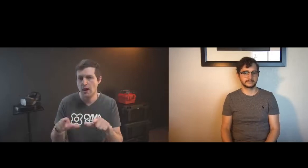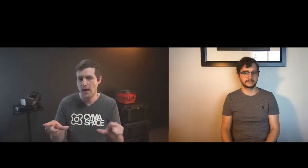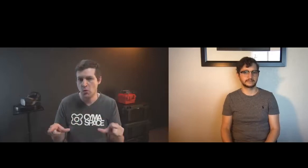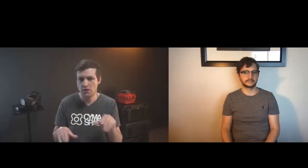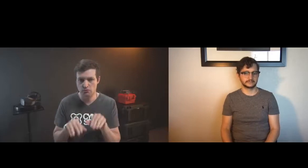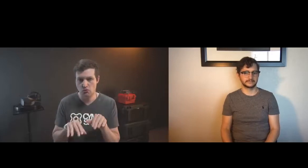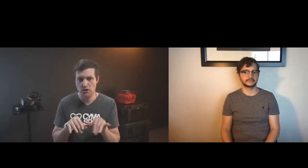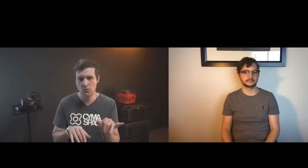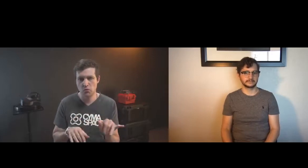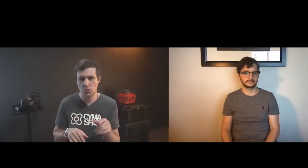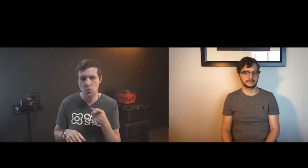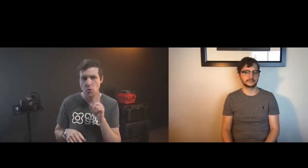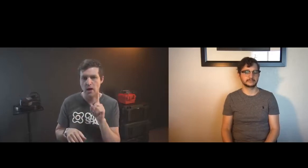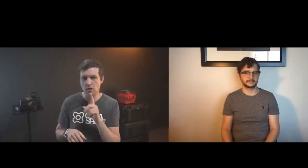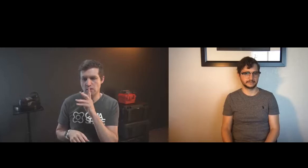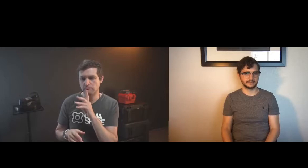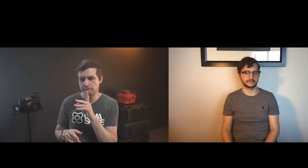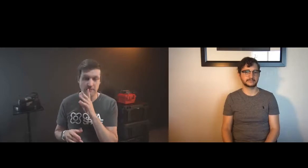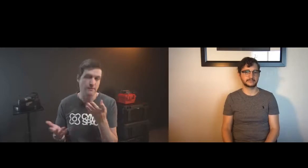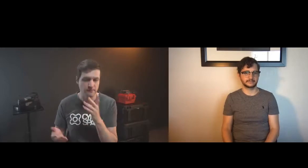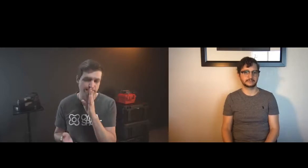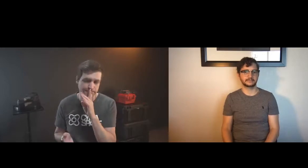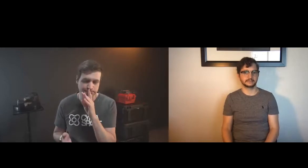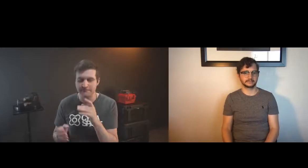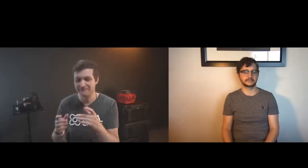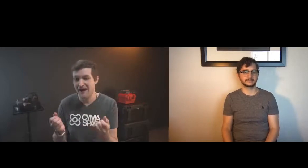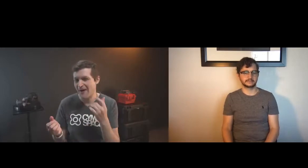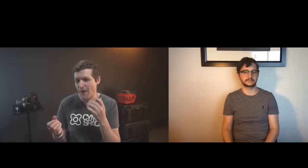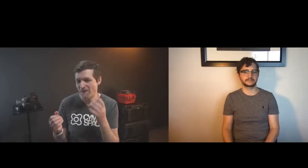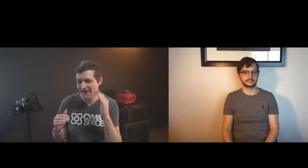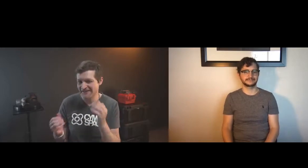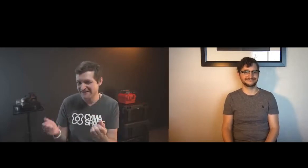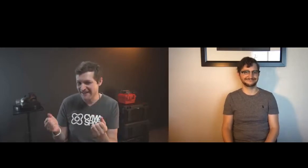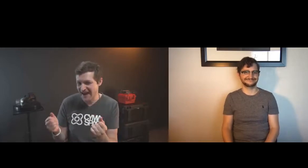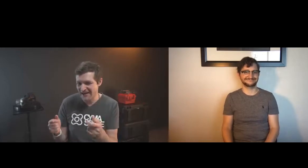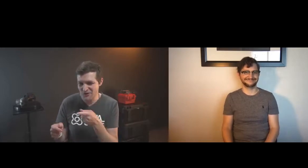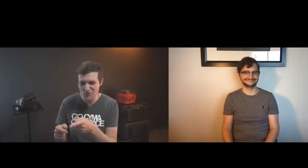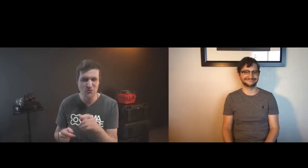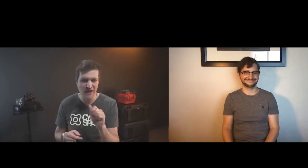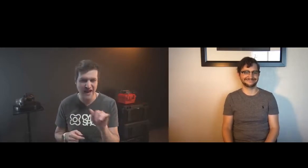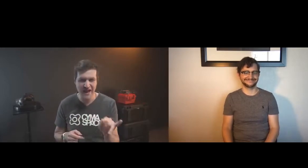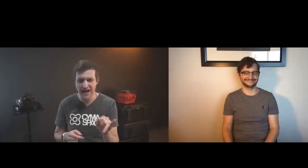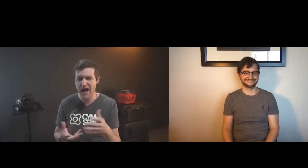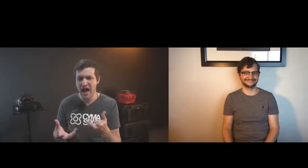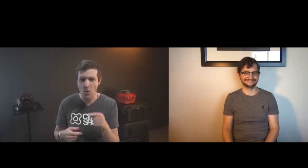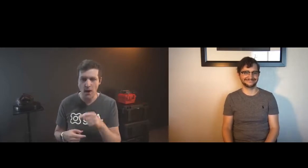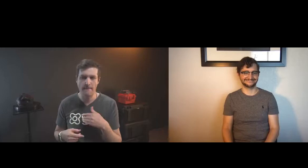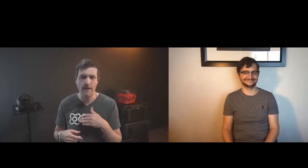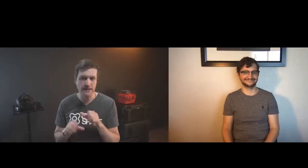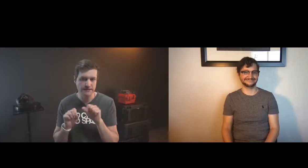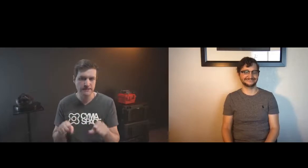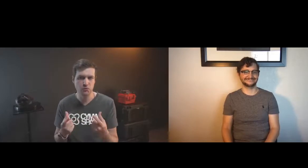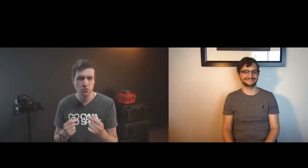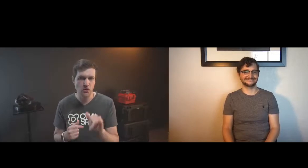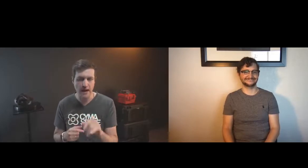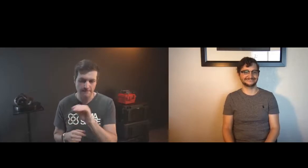to see more natural language programming too where people i know hopefully we're able to have this sort of sign